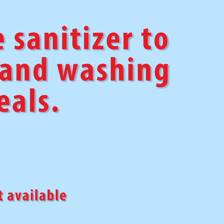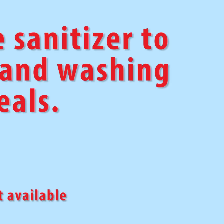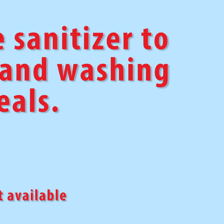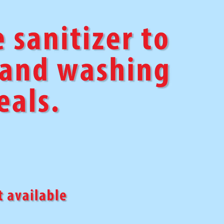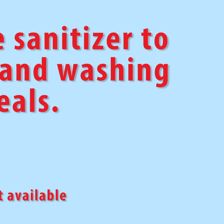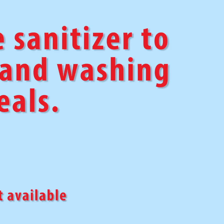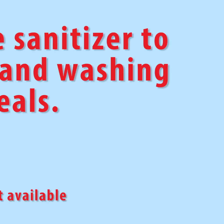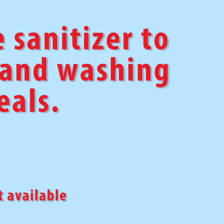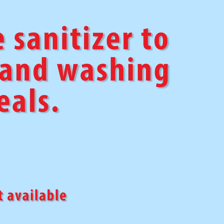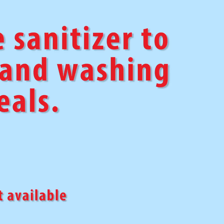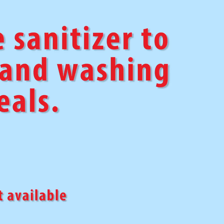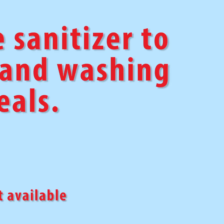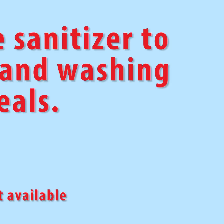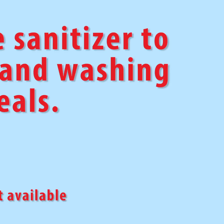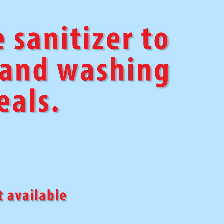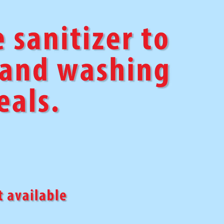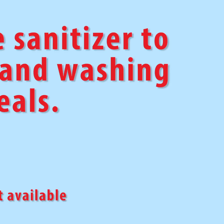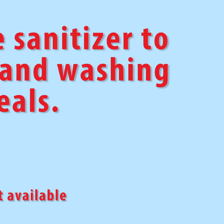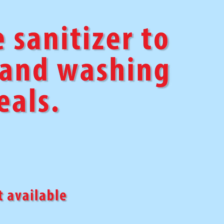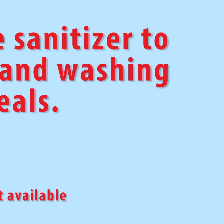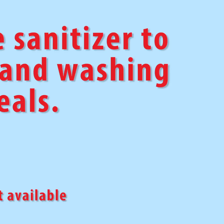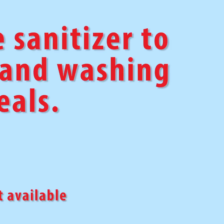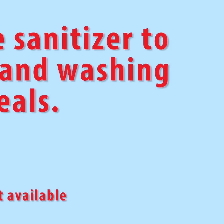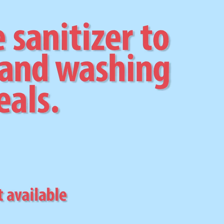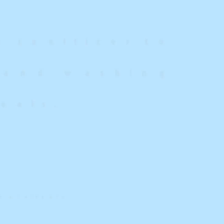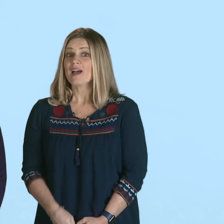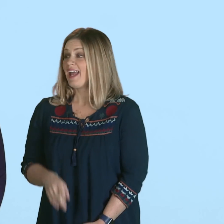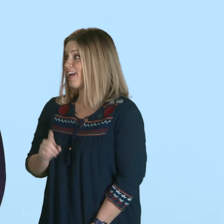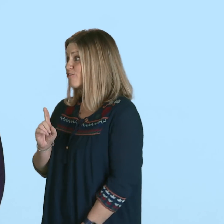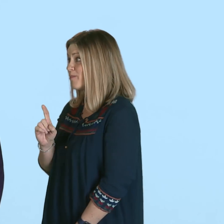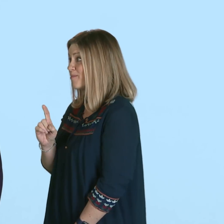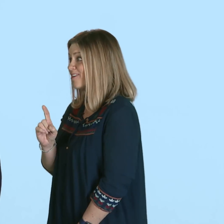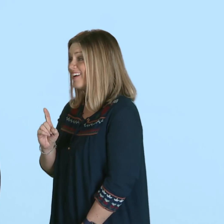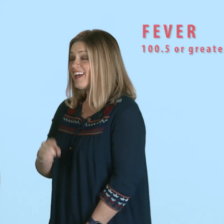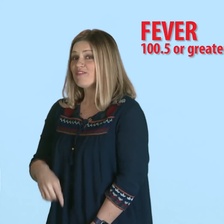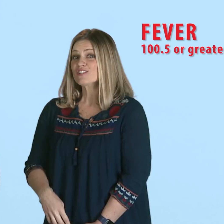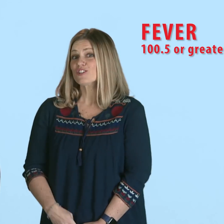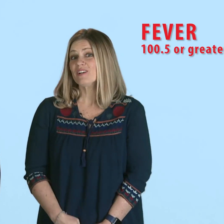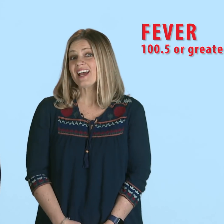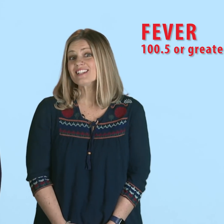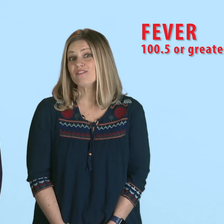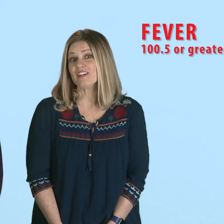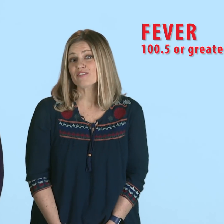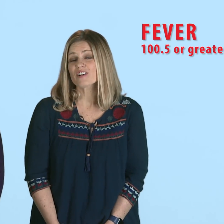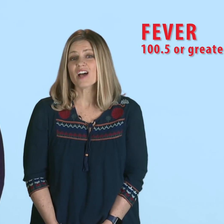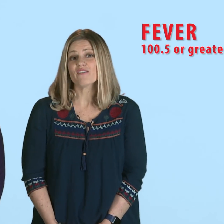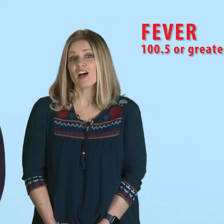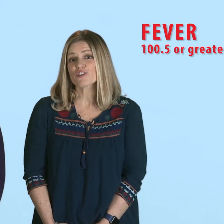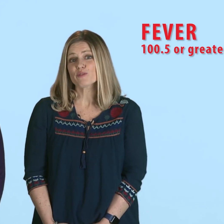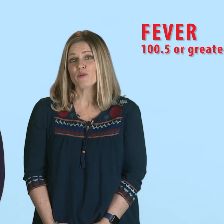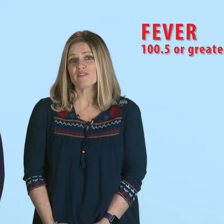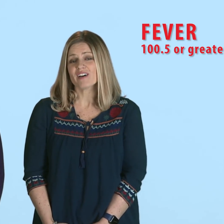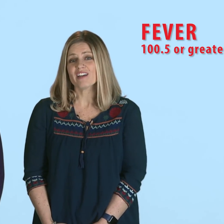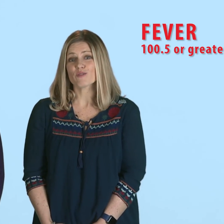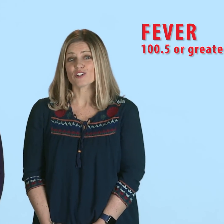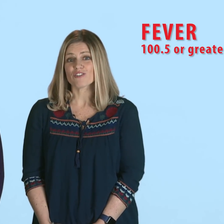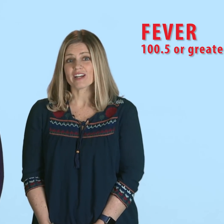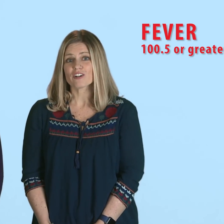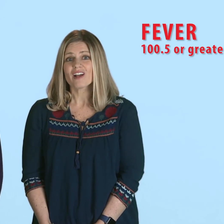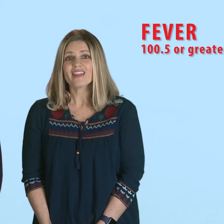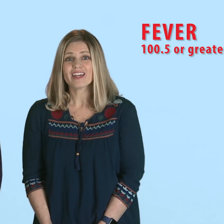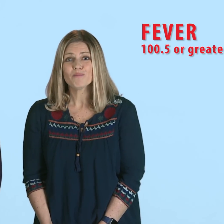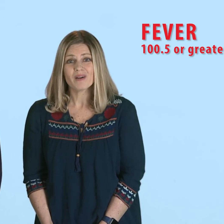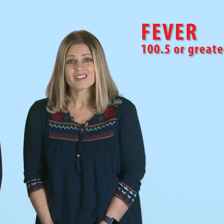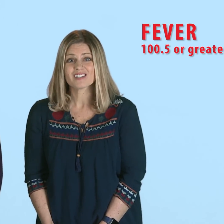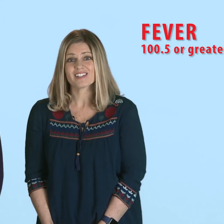replace hand washing before meals unless water is not available. And remember if a student has a fever of a hundred point five or